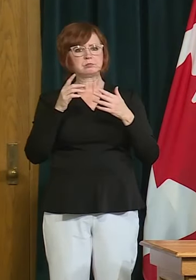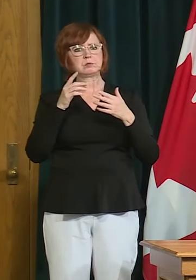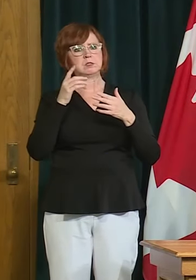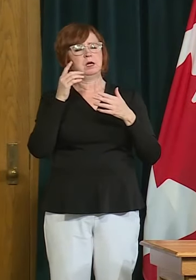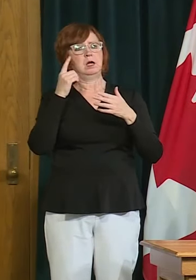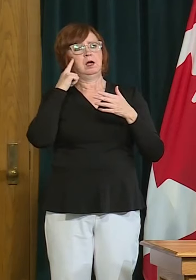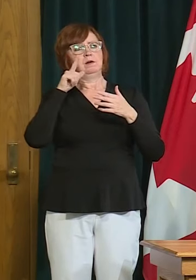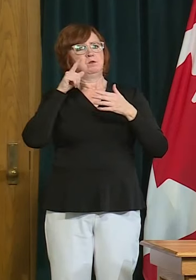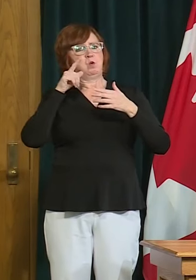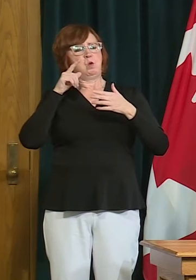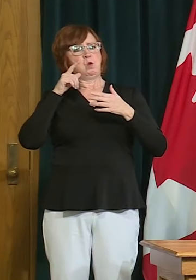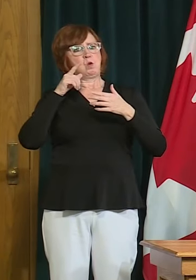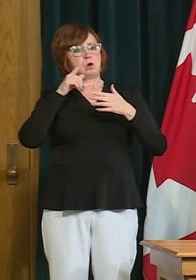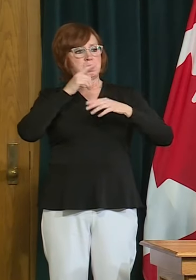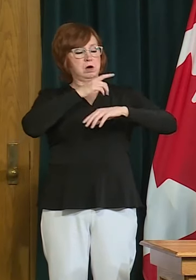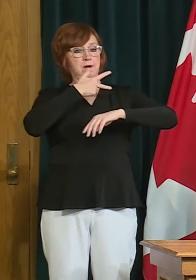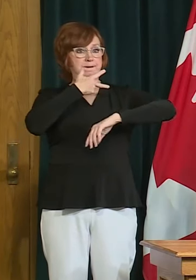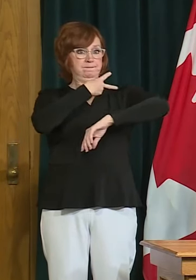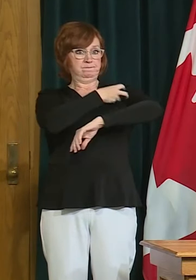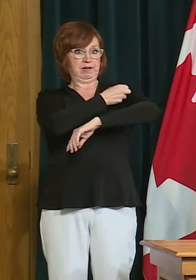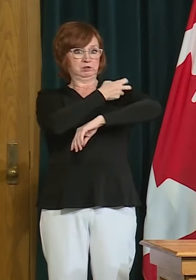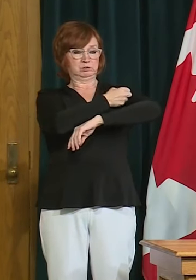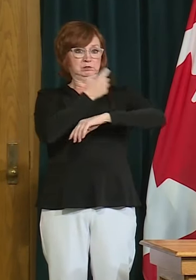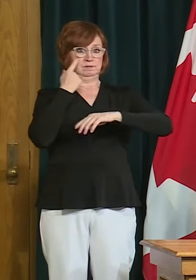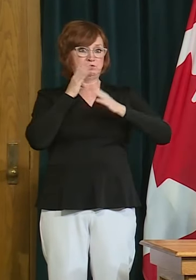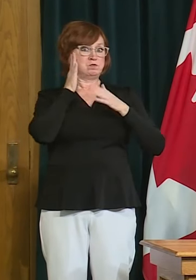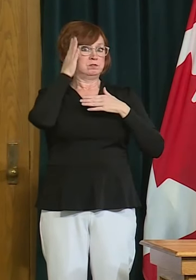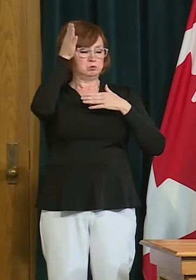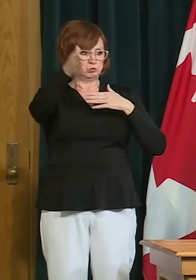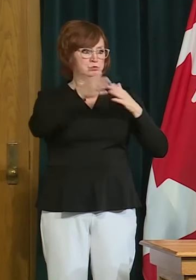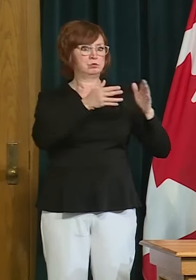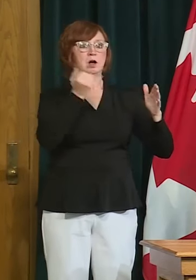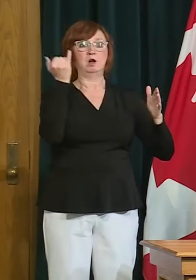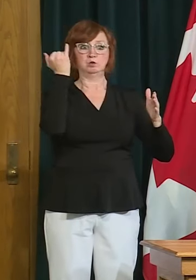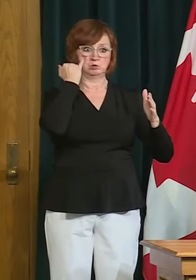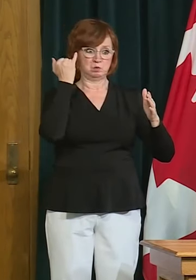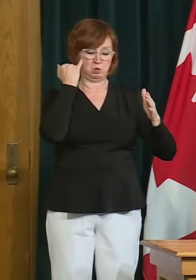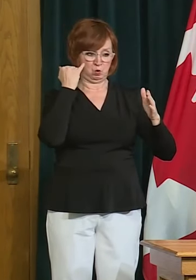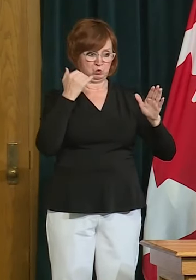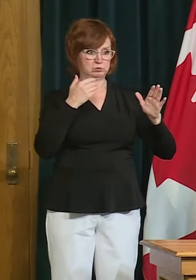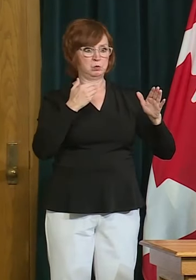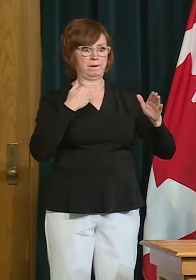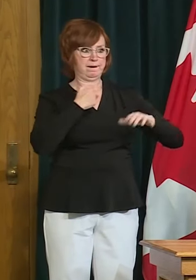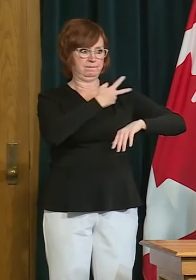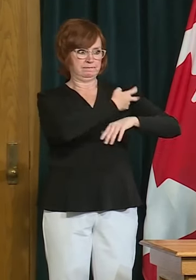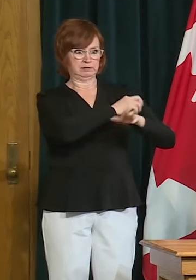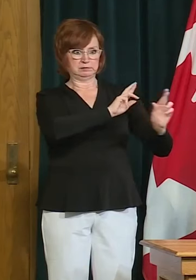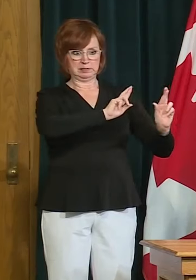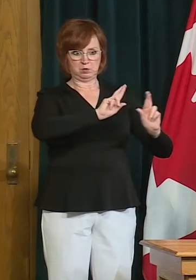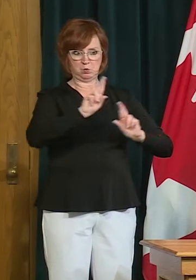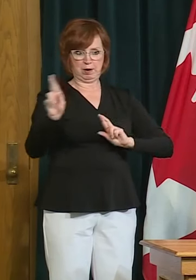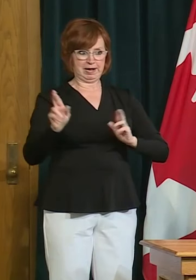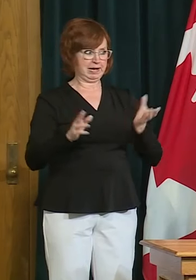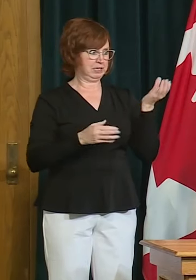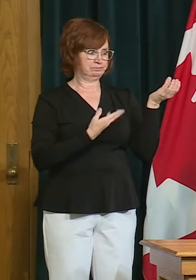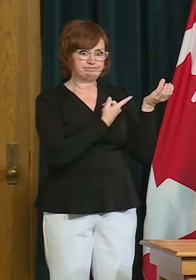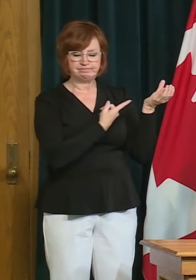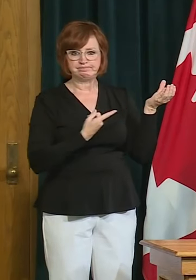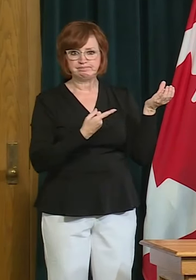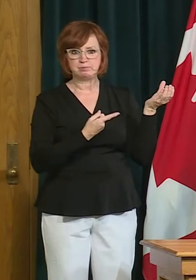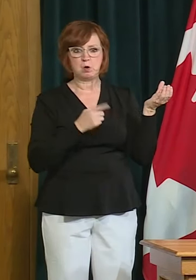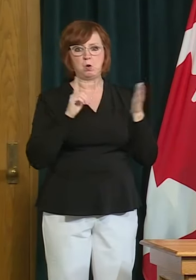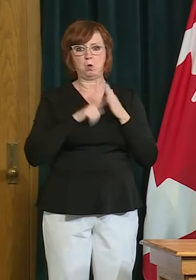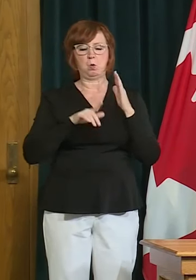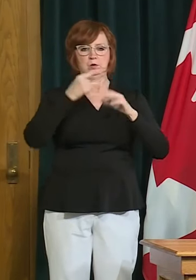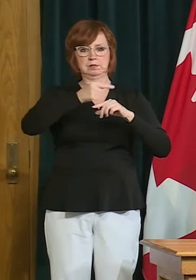um once there is uh a vaccine candidate uh what works being done to prepare for that to make sure we have access and it sounds